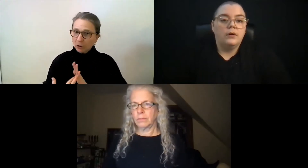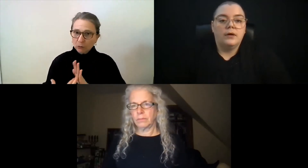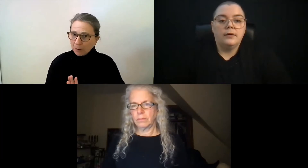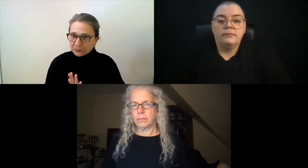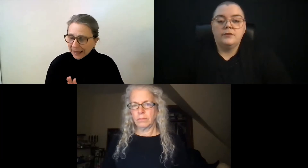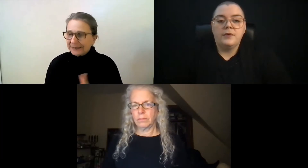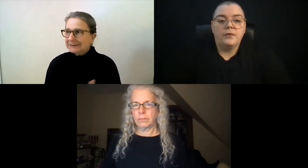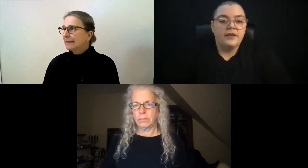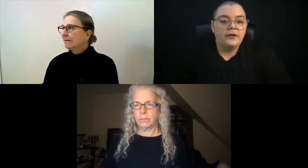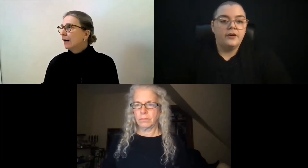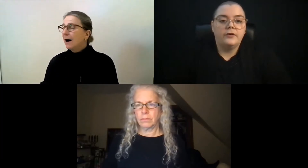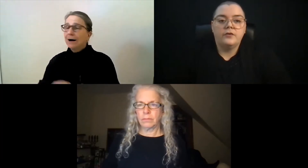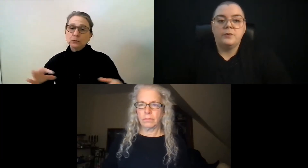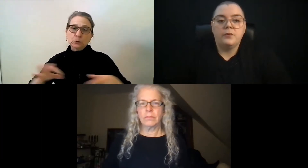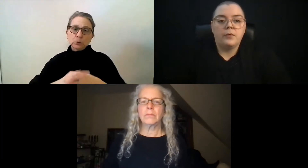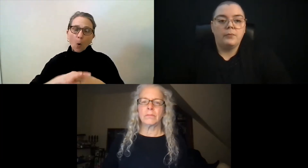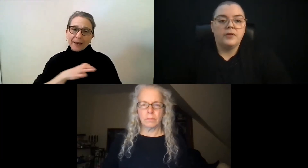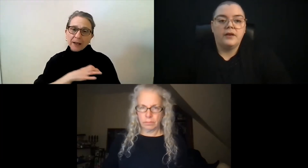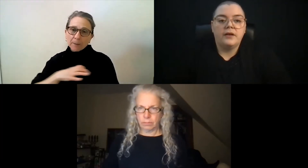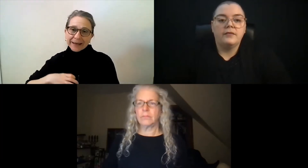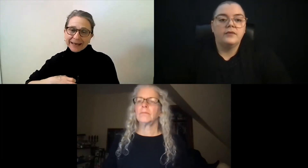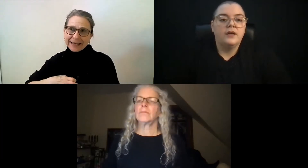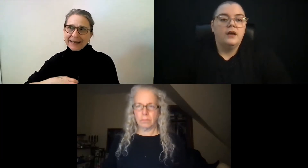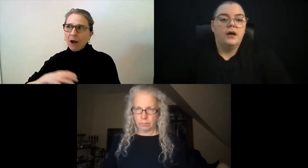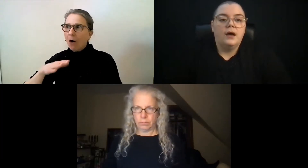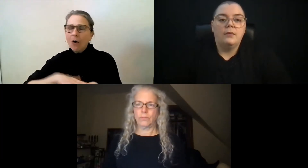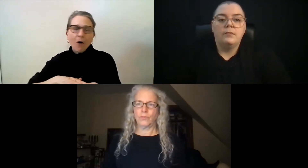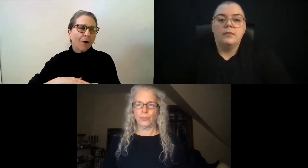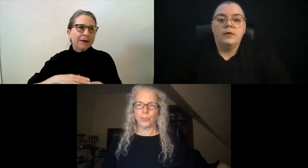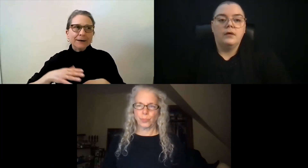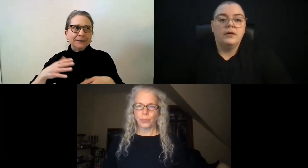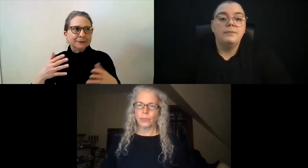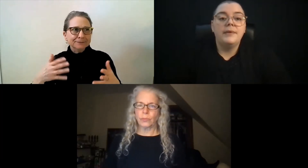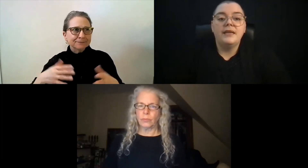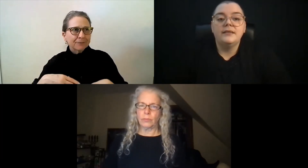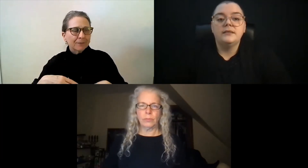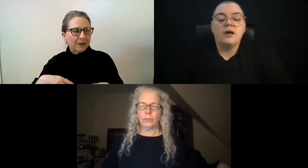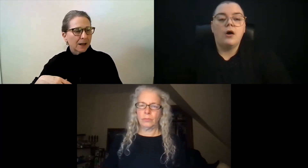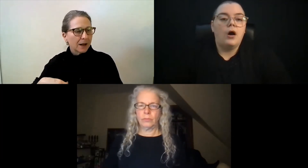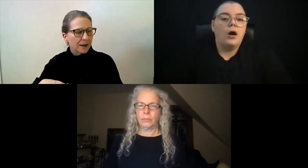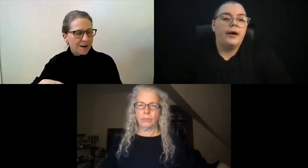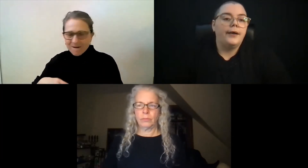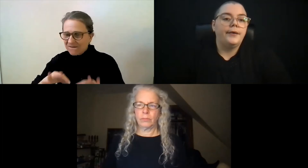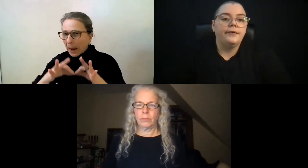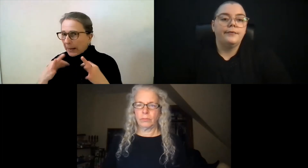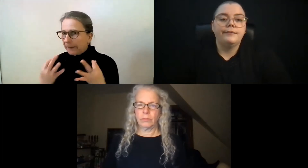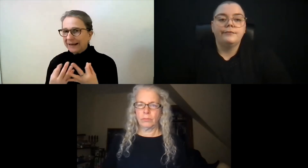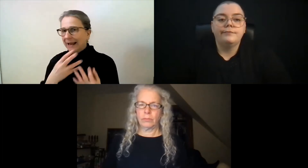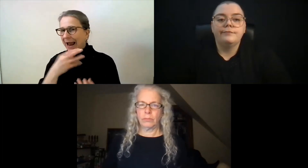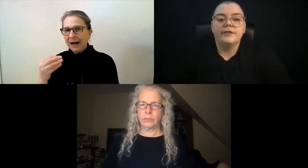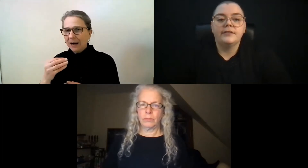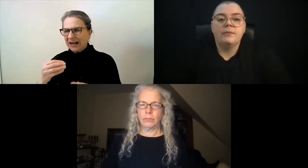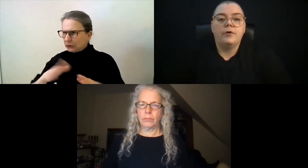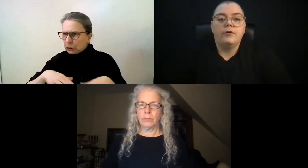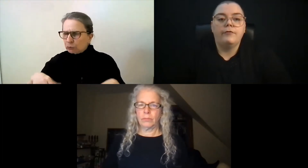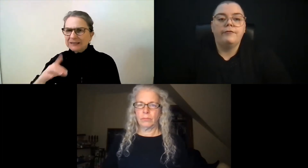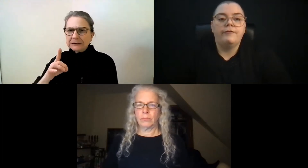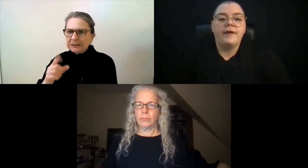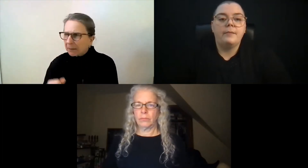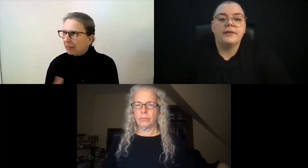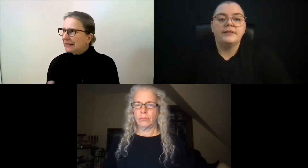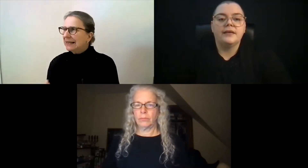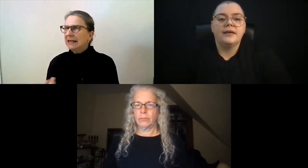speak with senators, to speak with representatives, committees on, for example,